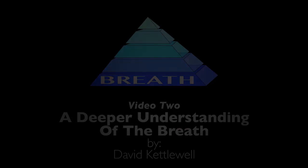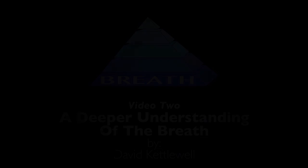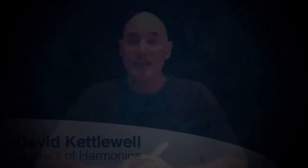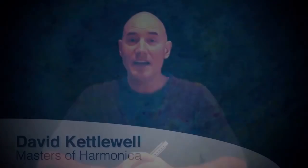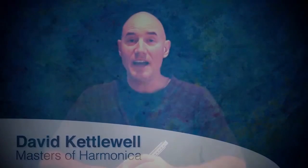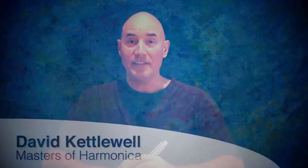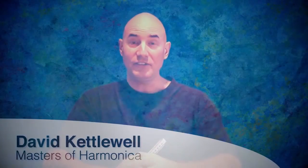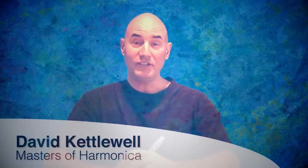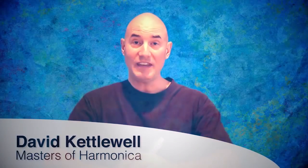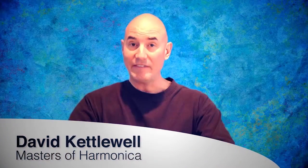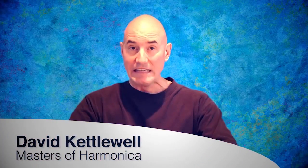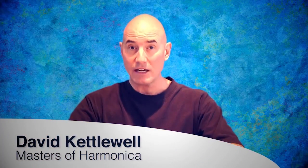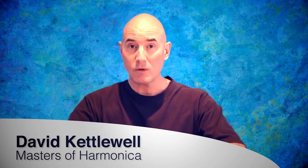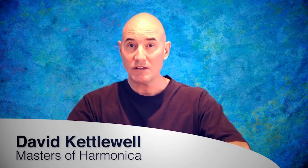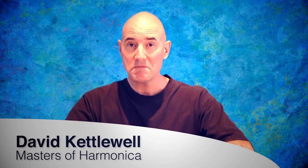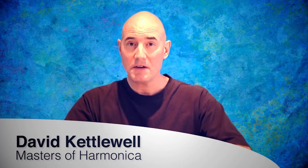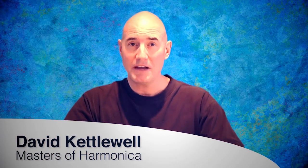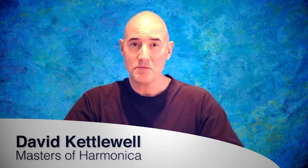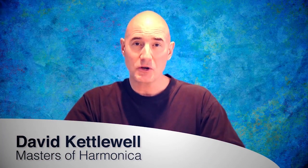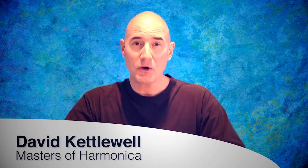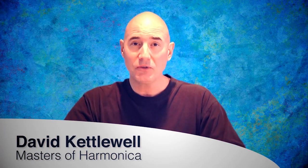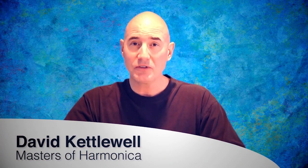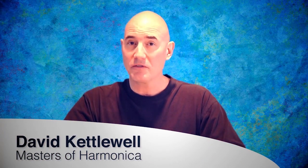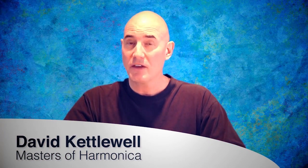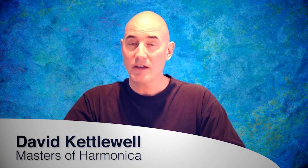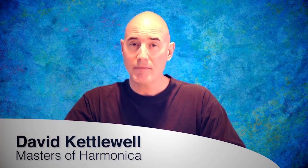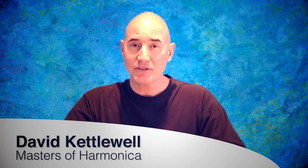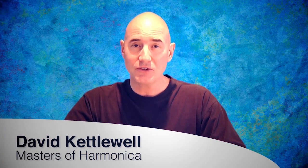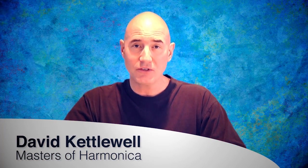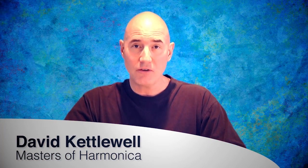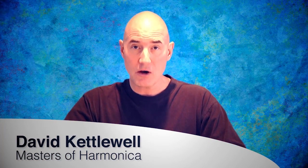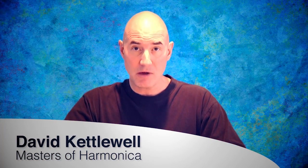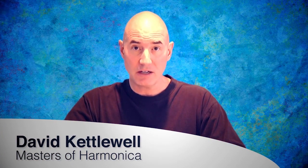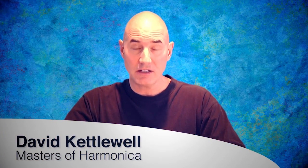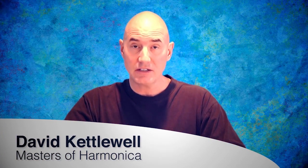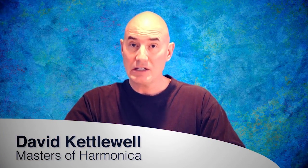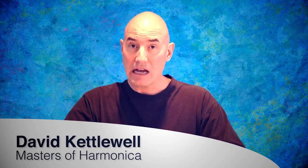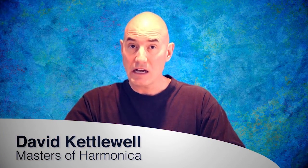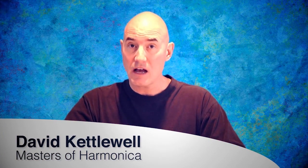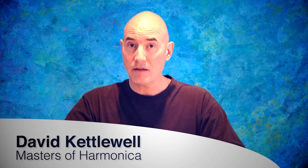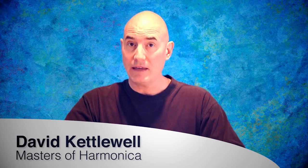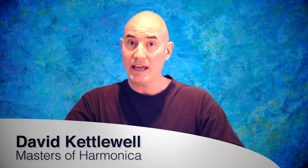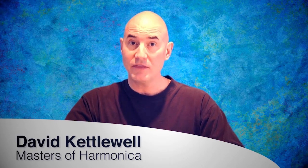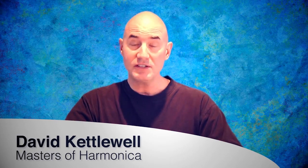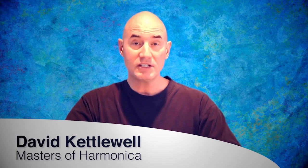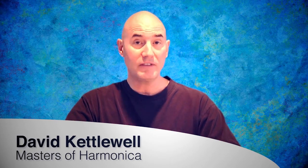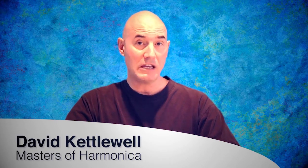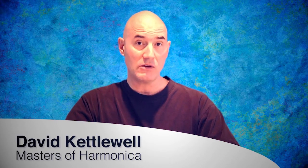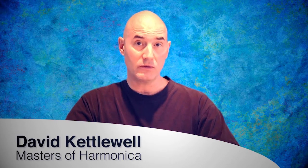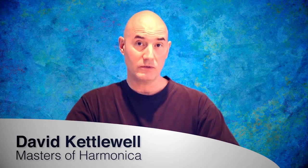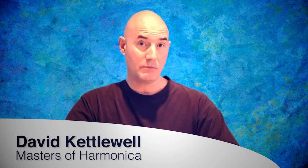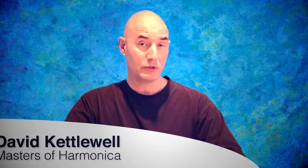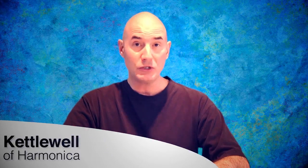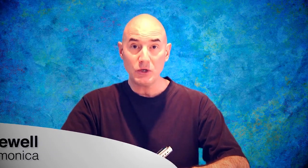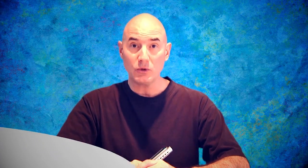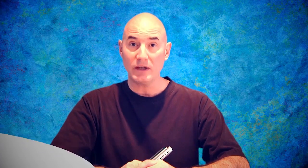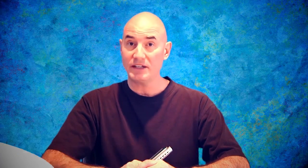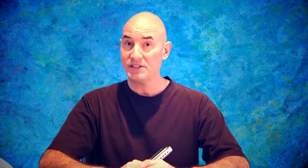Hi, this is David Kettlewell. I'm your host of mastersofharmonica.com, and this is video number two in a